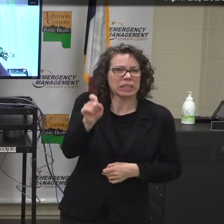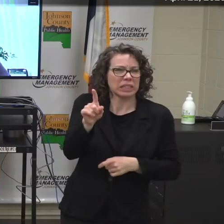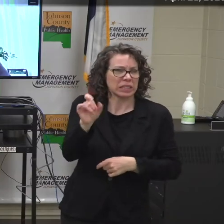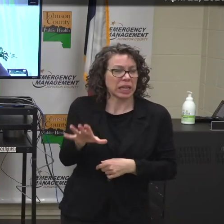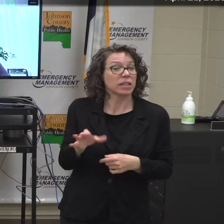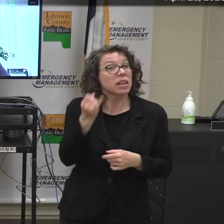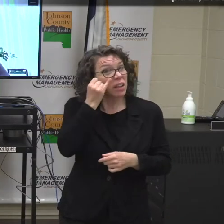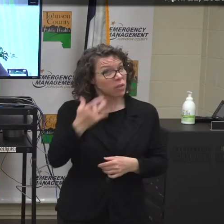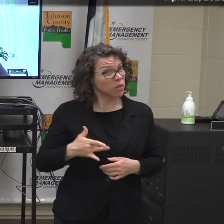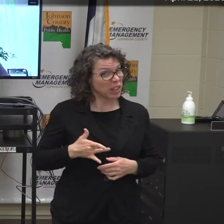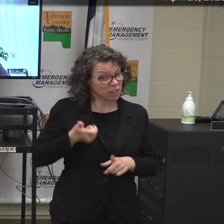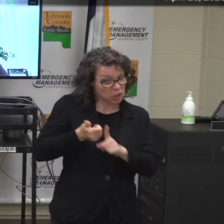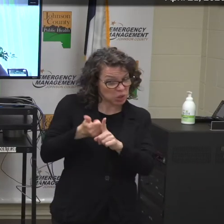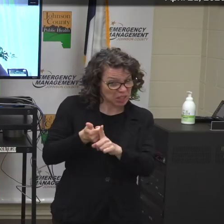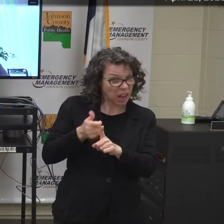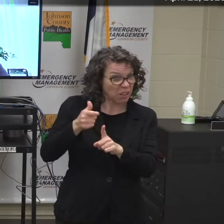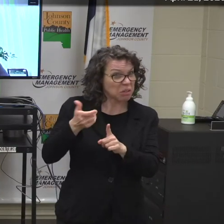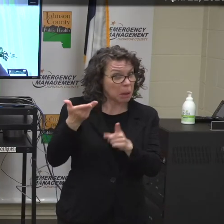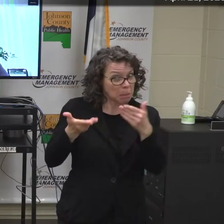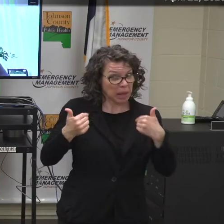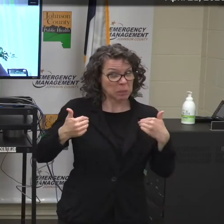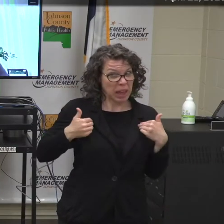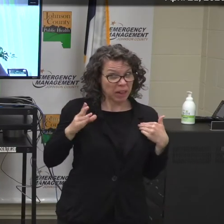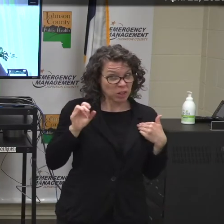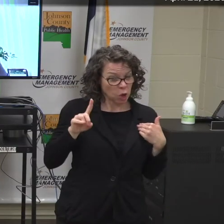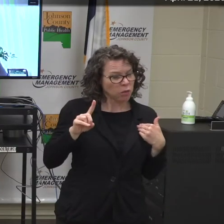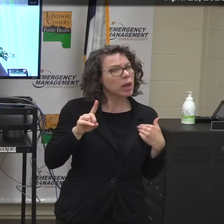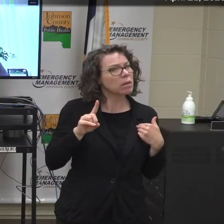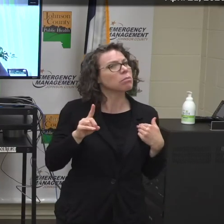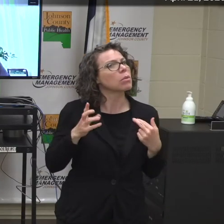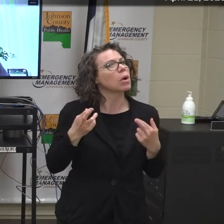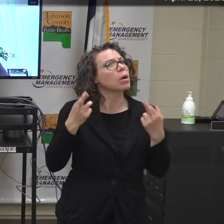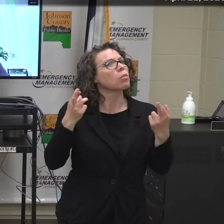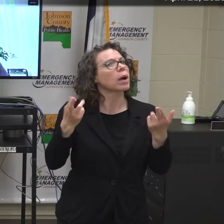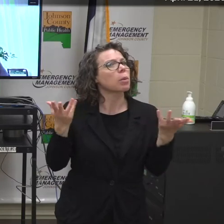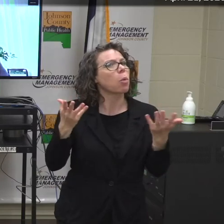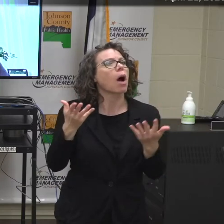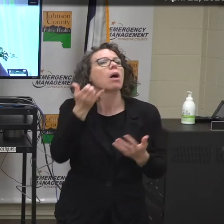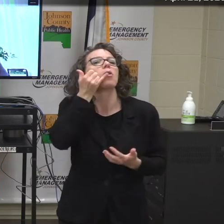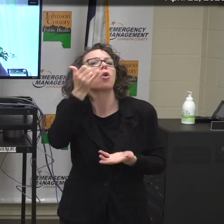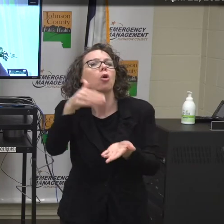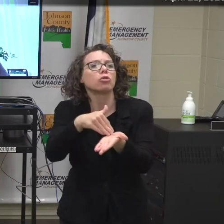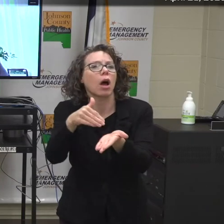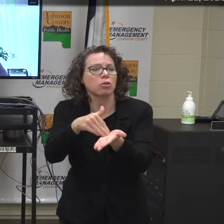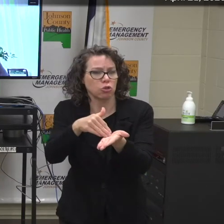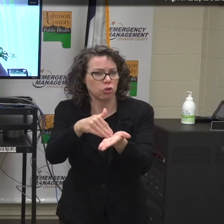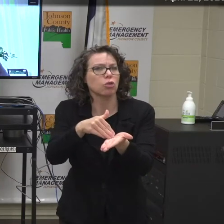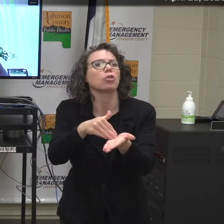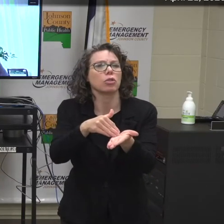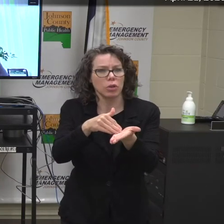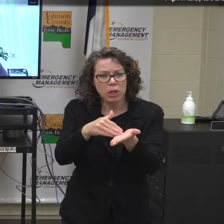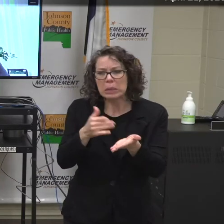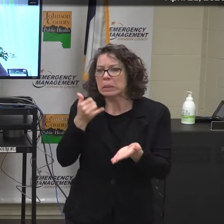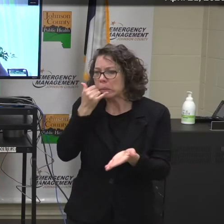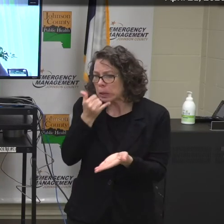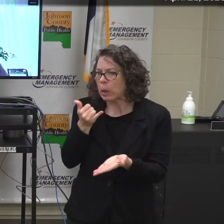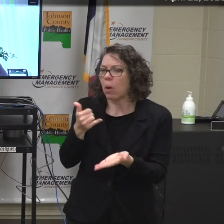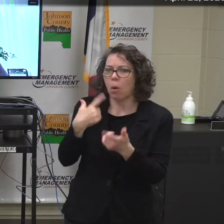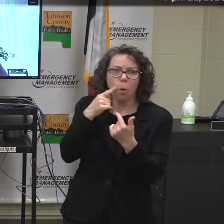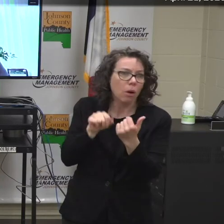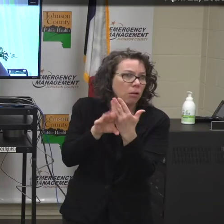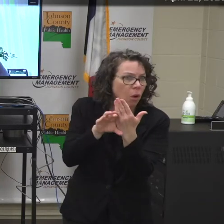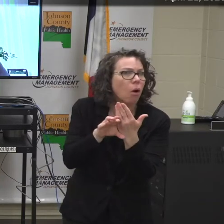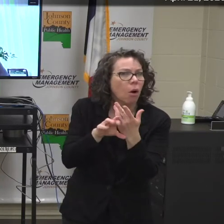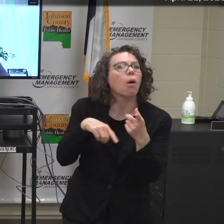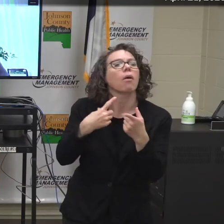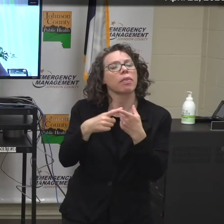call your provider and discuss with them over the phone your symptoms. And they would decide whether or not you needed to be tested and then direct you to the appropriate location.